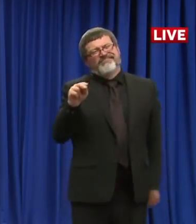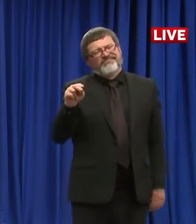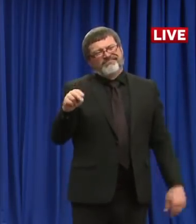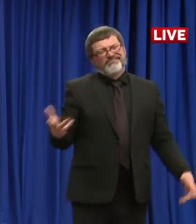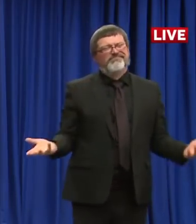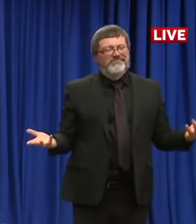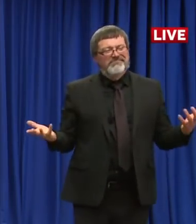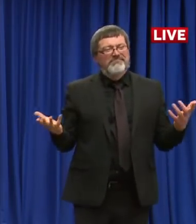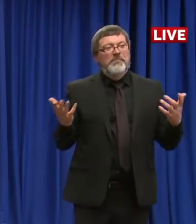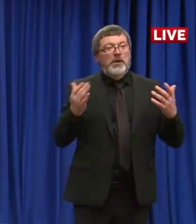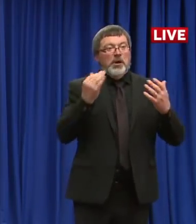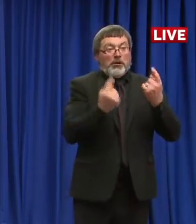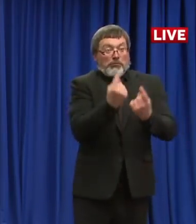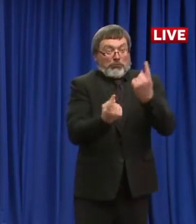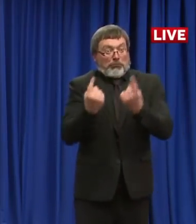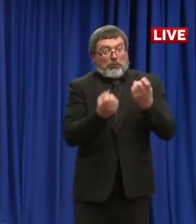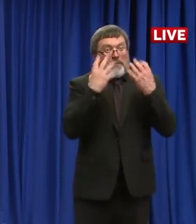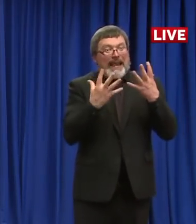Great. Thank you.